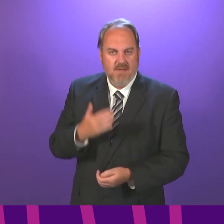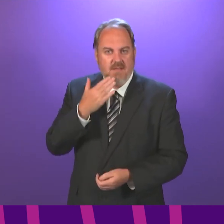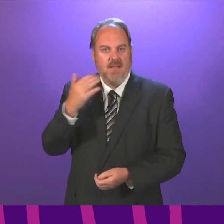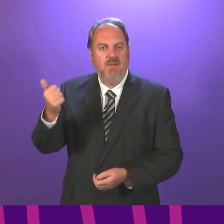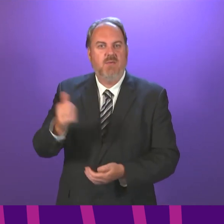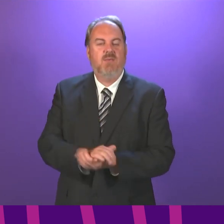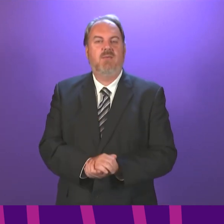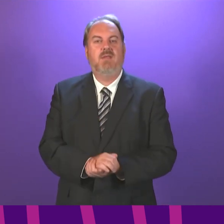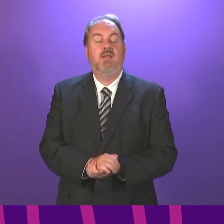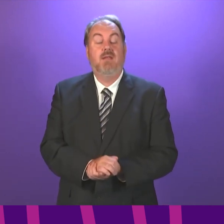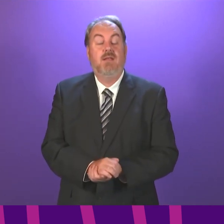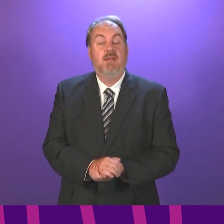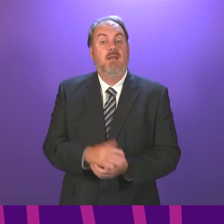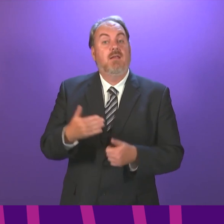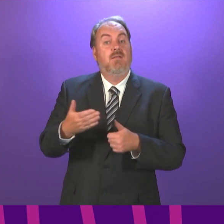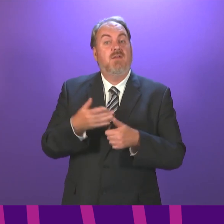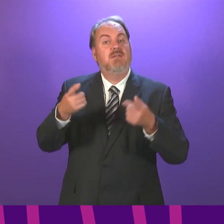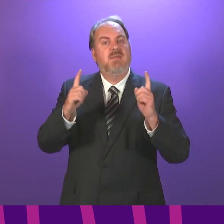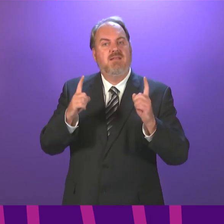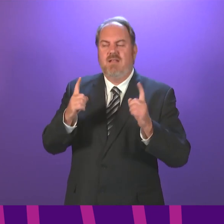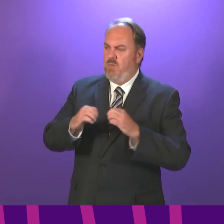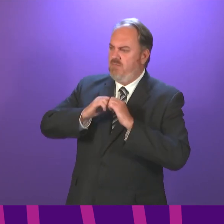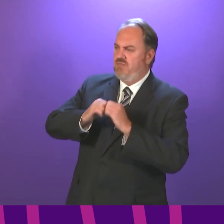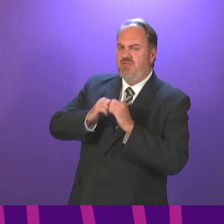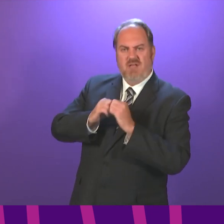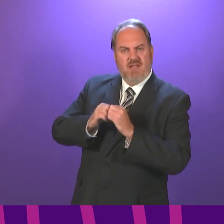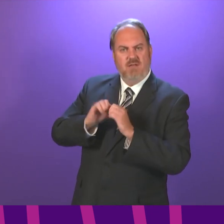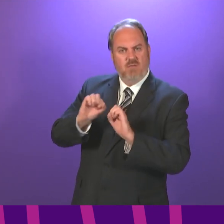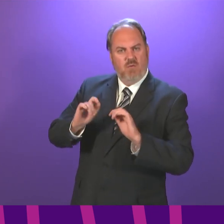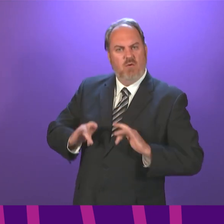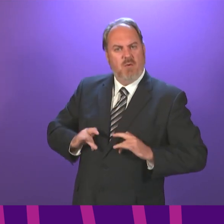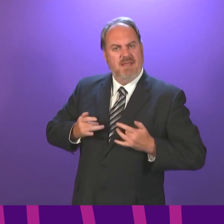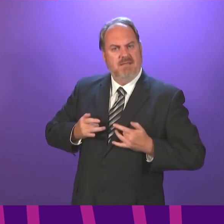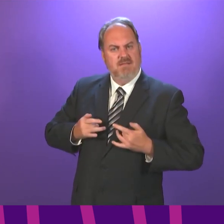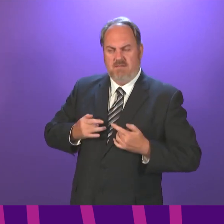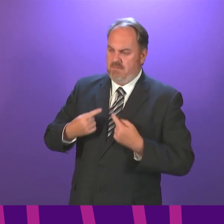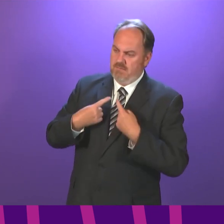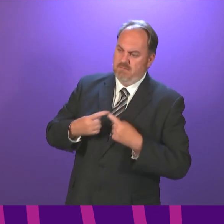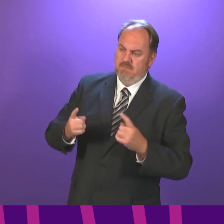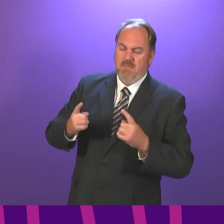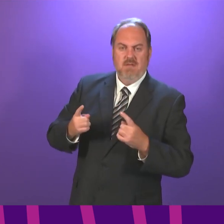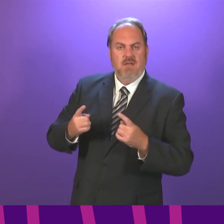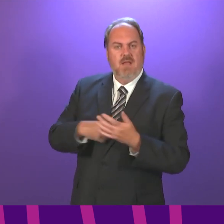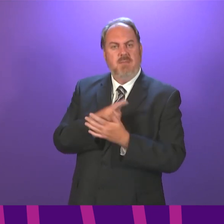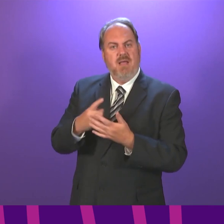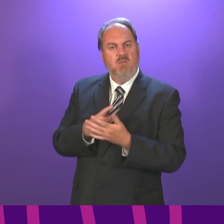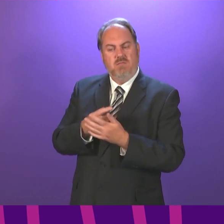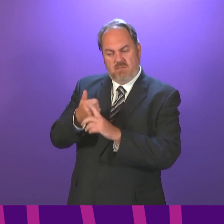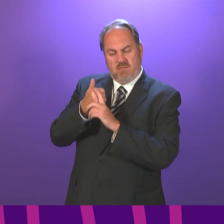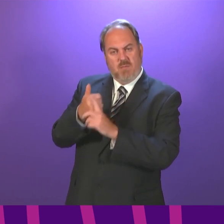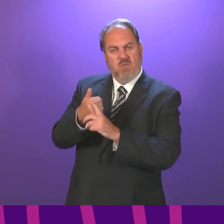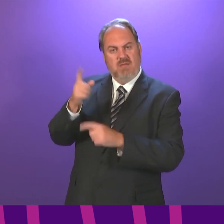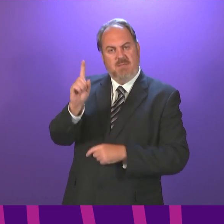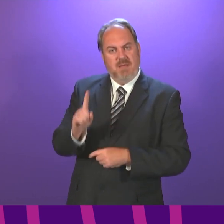Officer. I welcome the First Minister's commitment to continue to provide support to those who are eligible, if they are required to, to self-isolate.